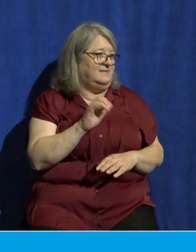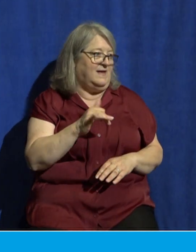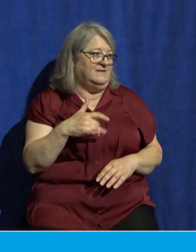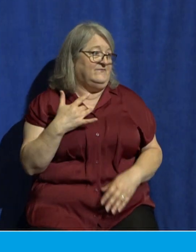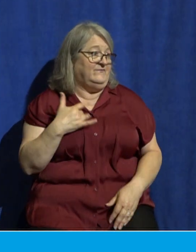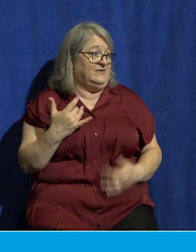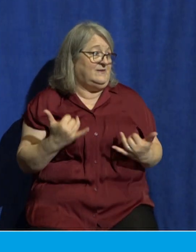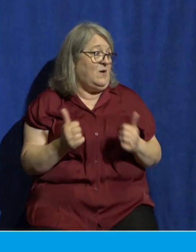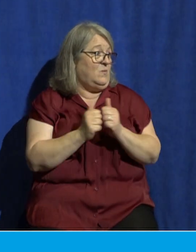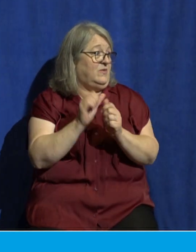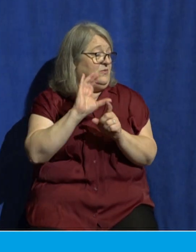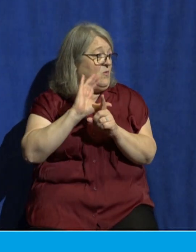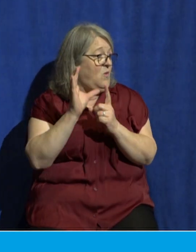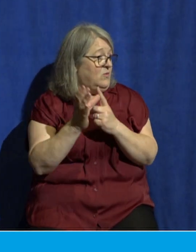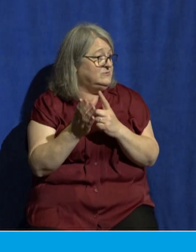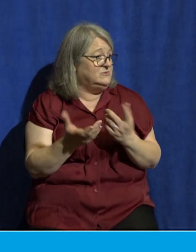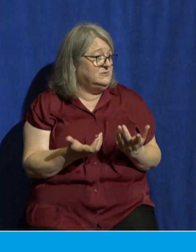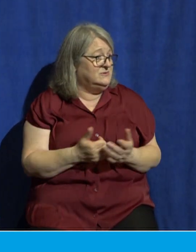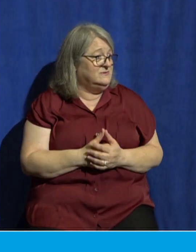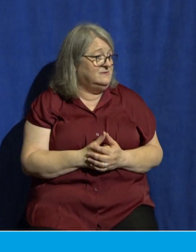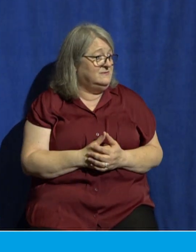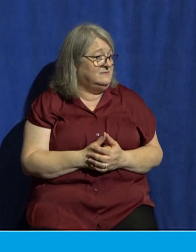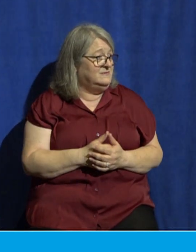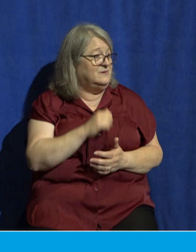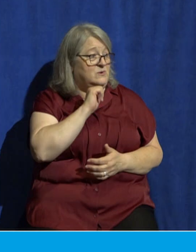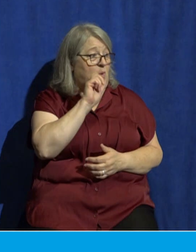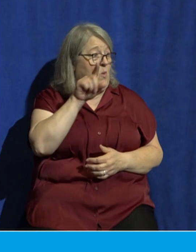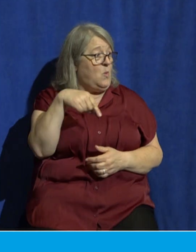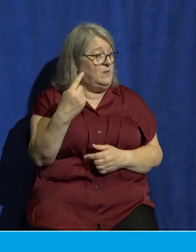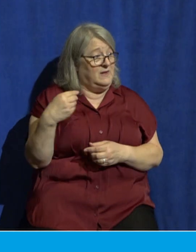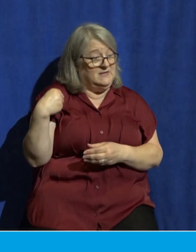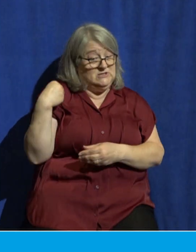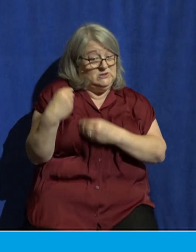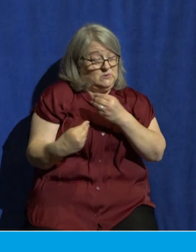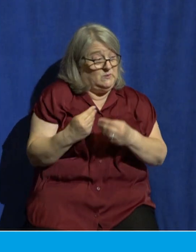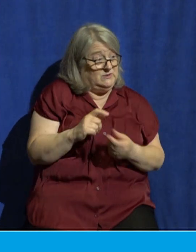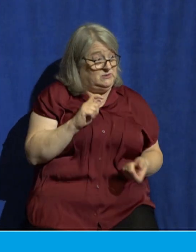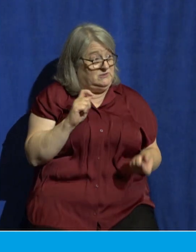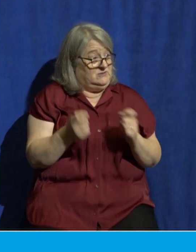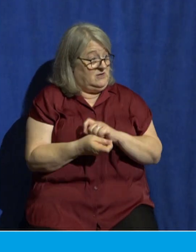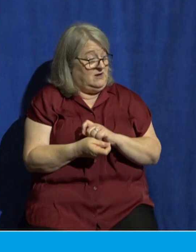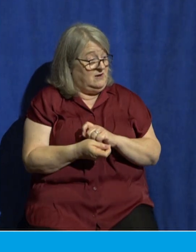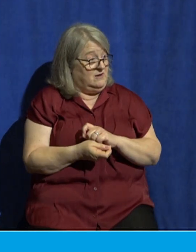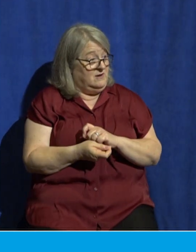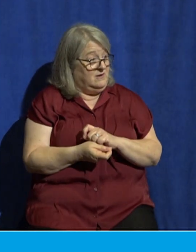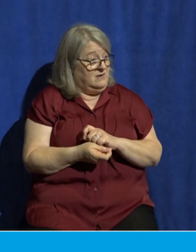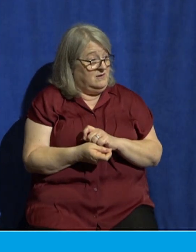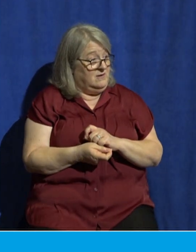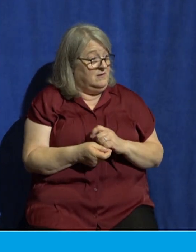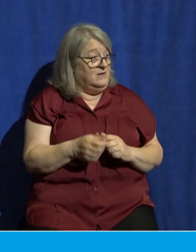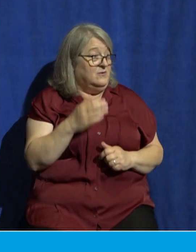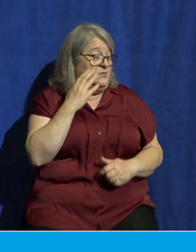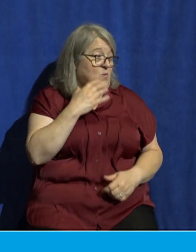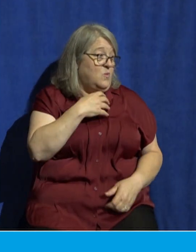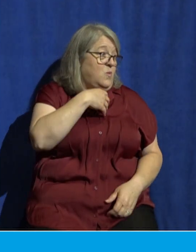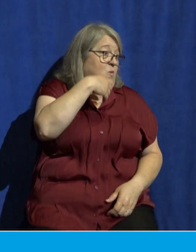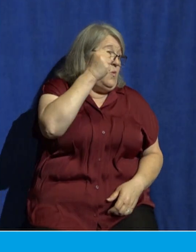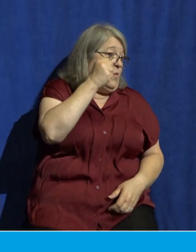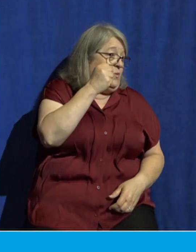We are in the midst of not just a generational shift from one older demographic of people to another, but we